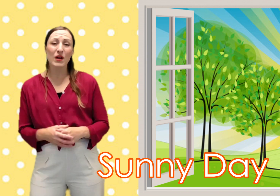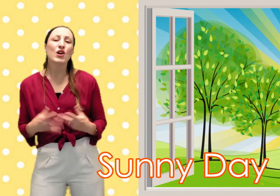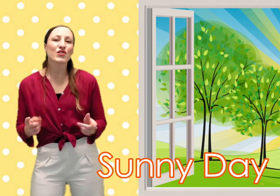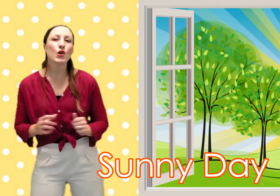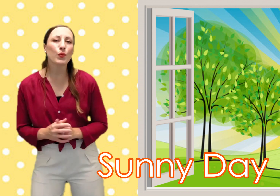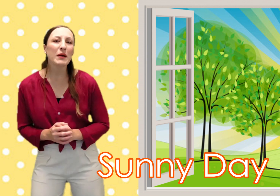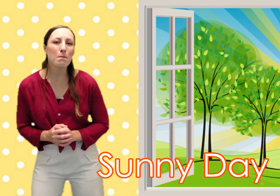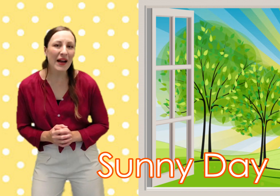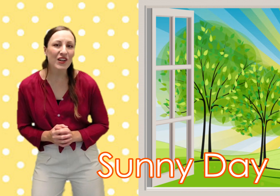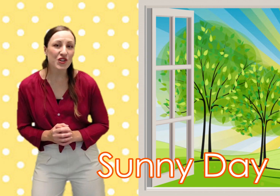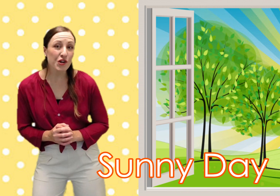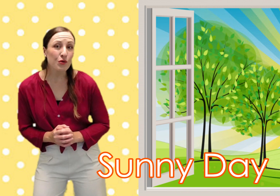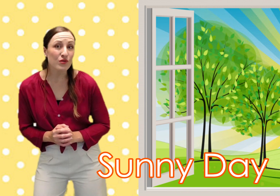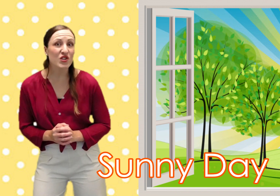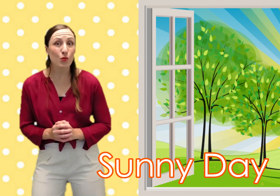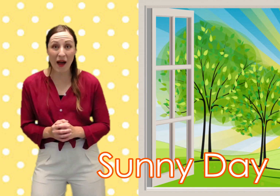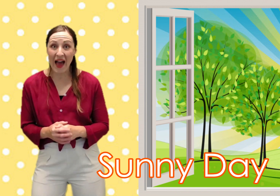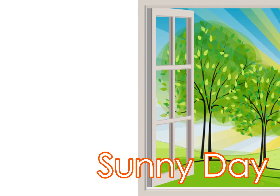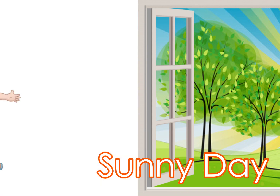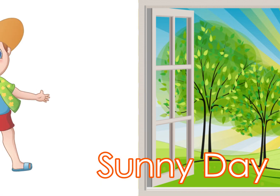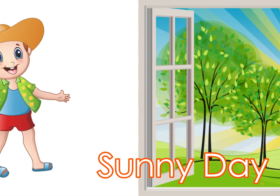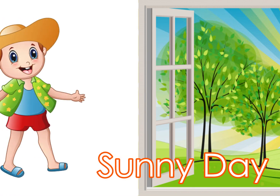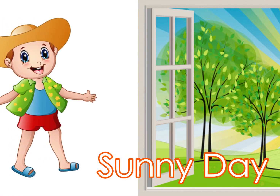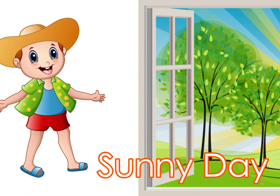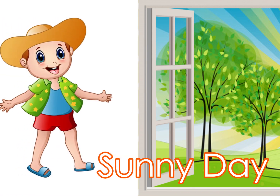so we might choose to wear lighter